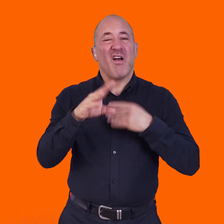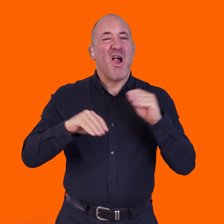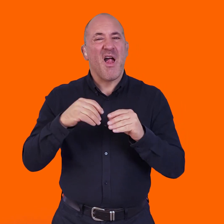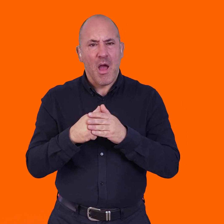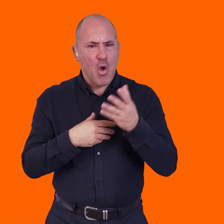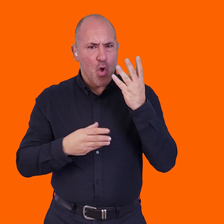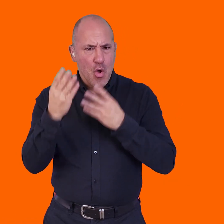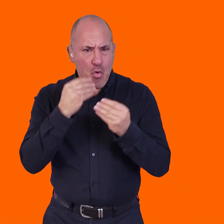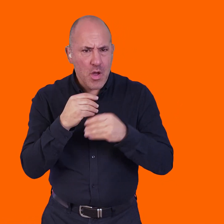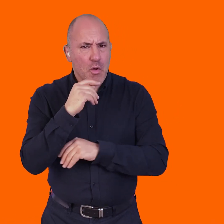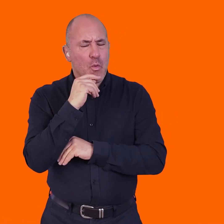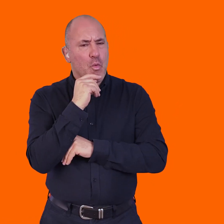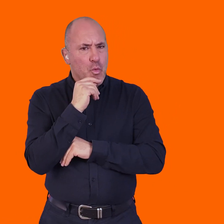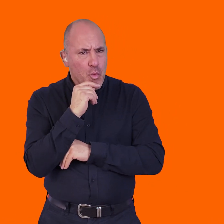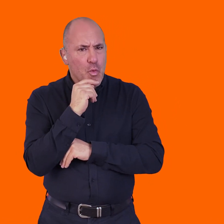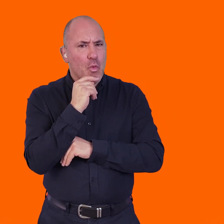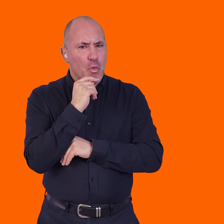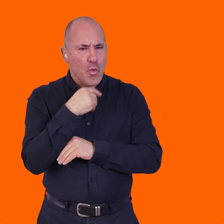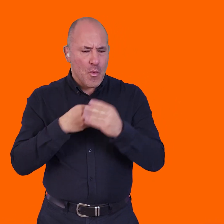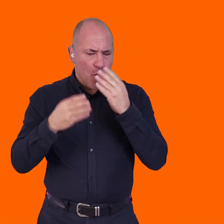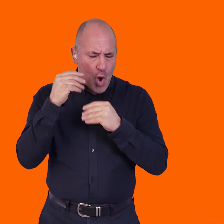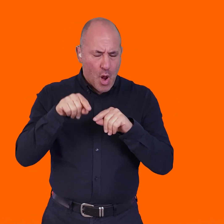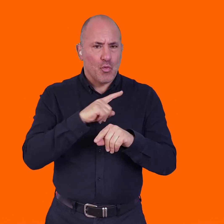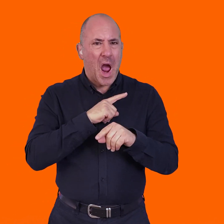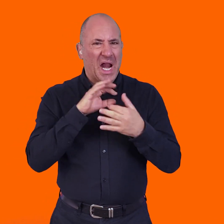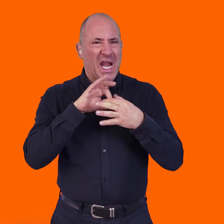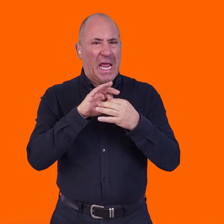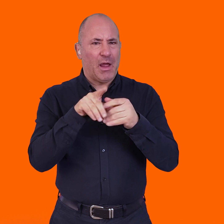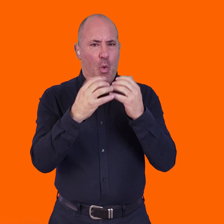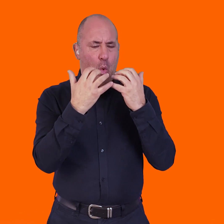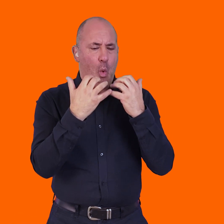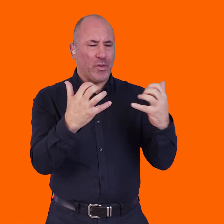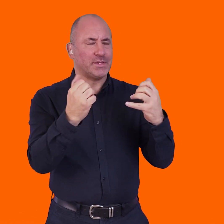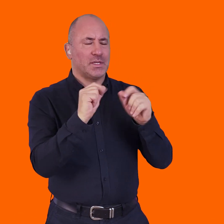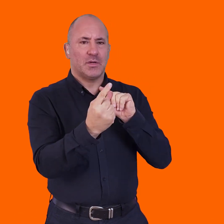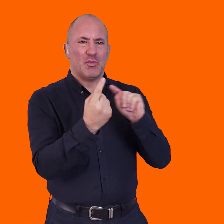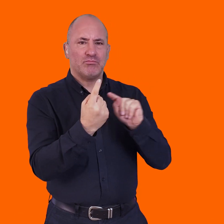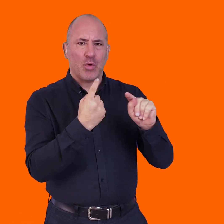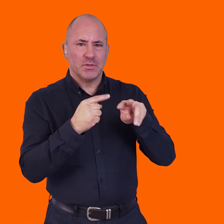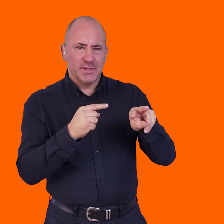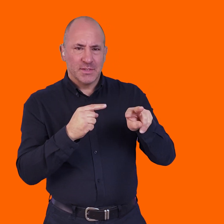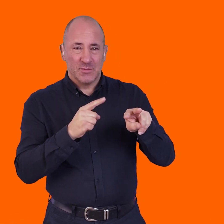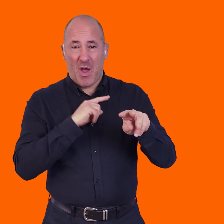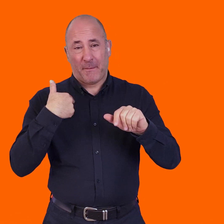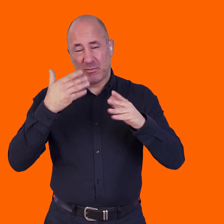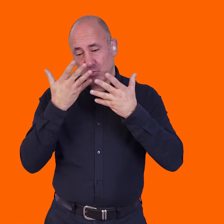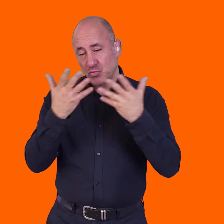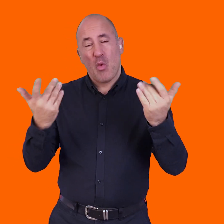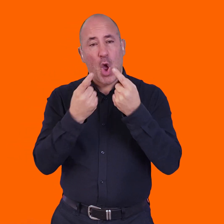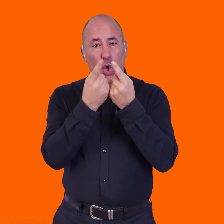I learned a lot about that, making that piece. learned a lot about the responses of audiences, because we